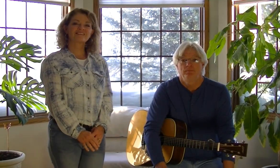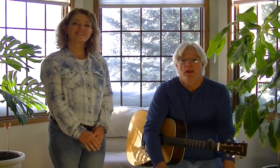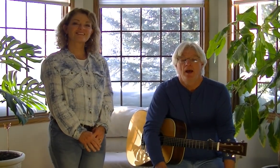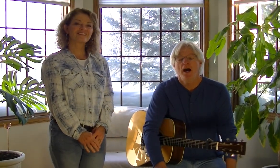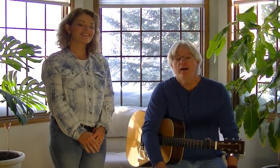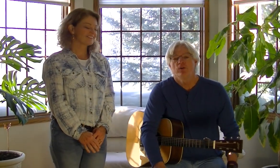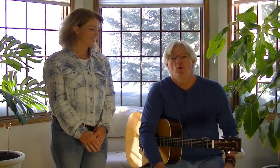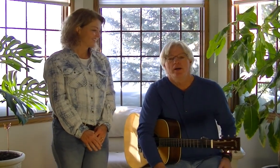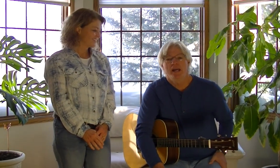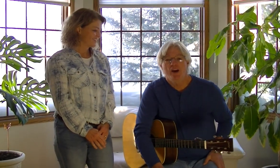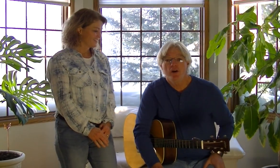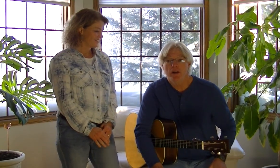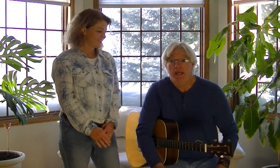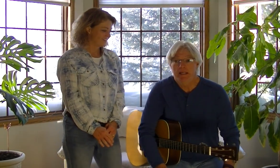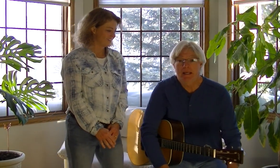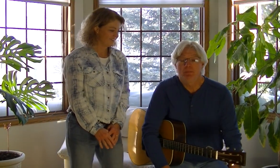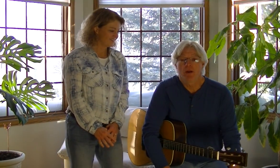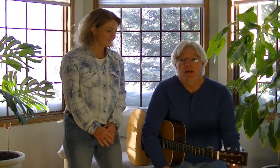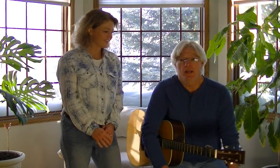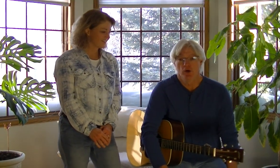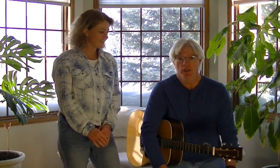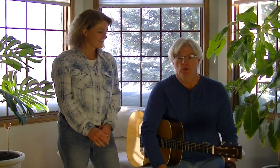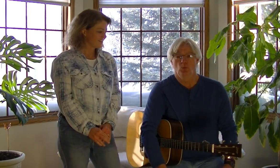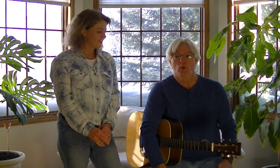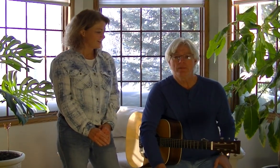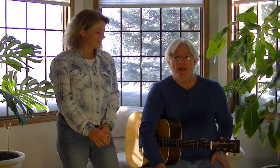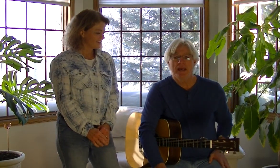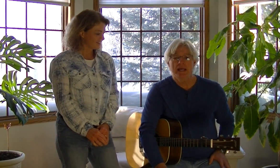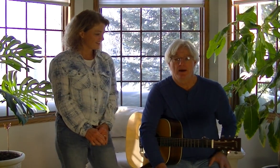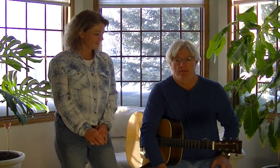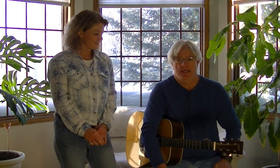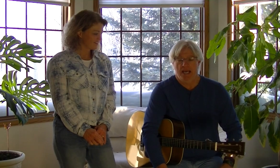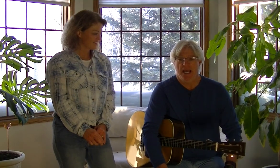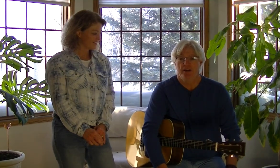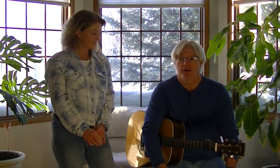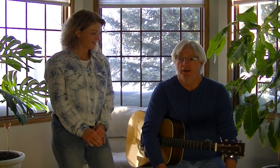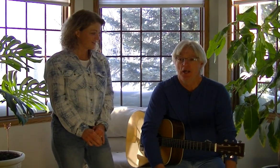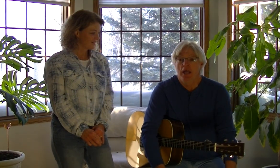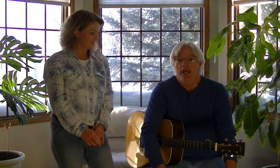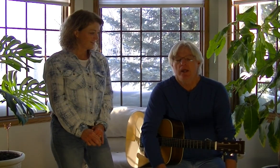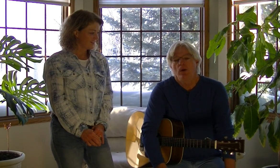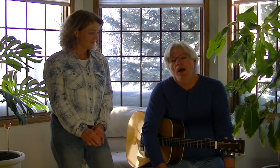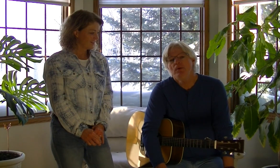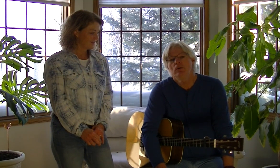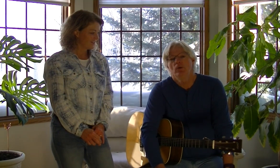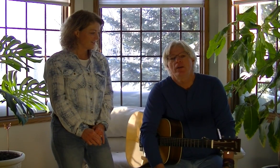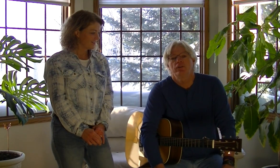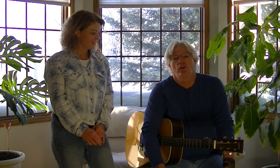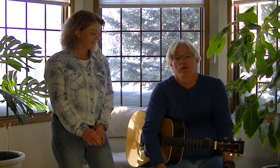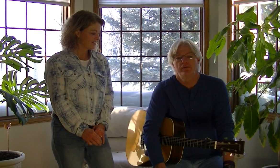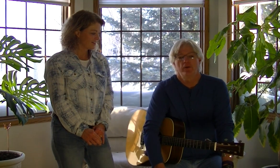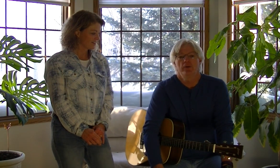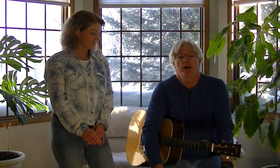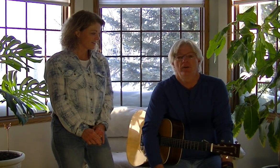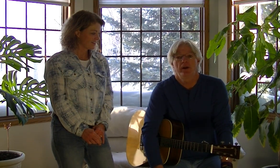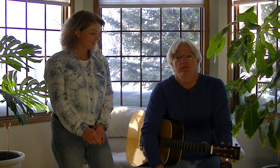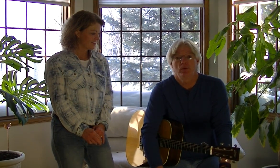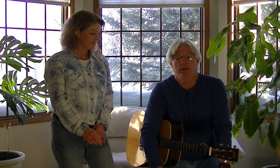Hi everyone, Aaron and Kim Burnett here in Winnipeg, Canada. And I'm going to do another song for you now that I've written